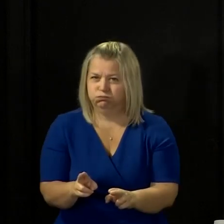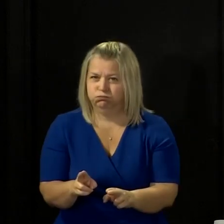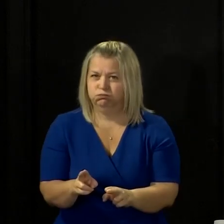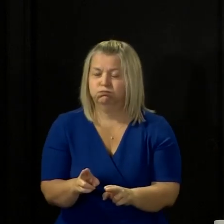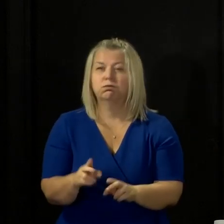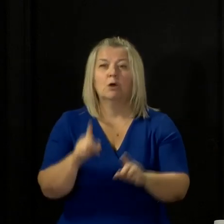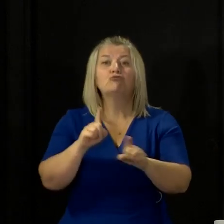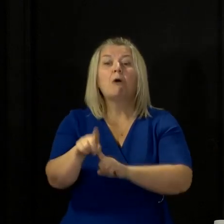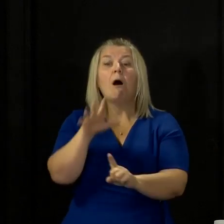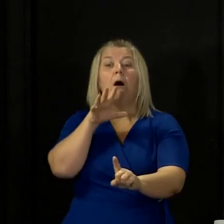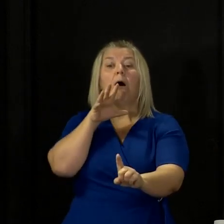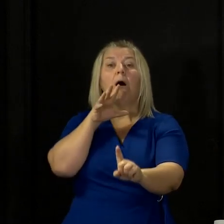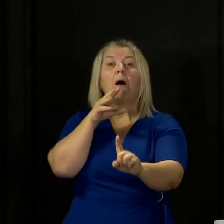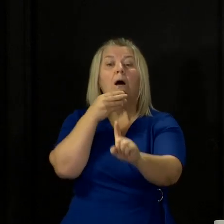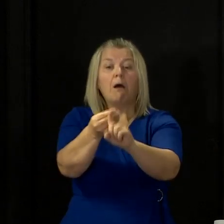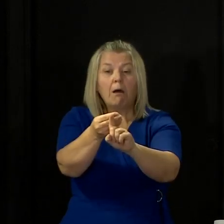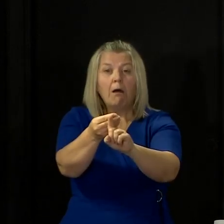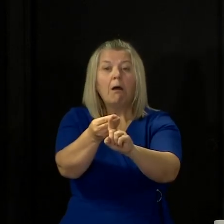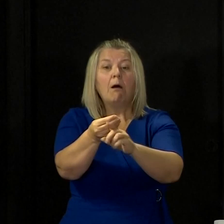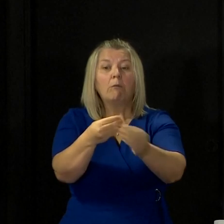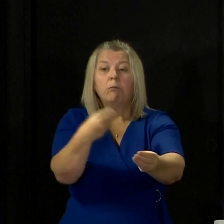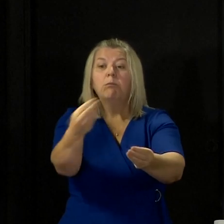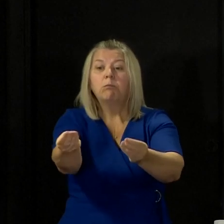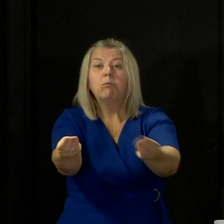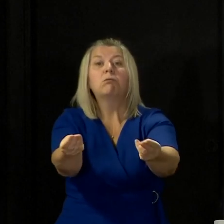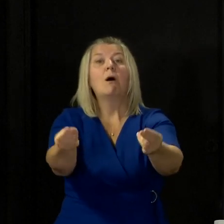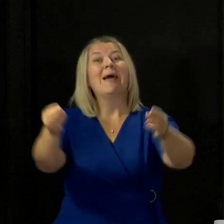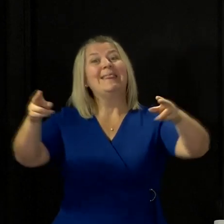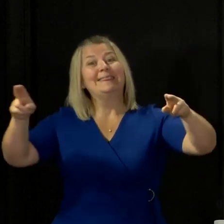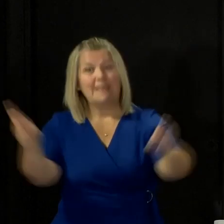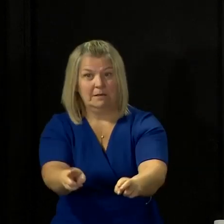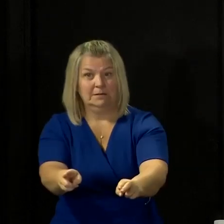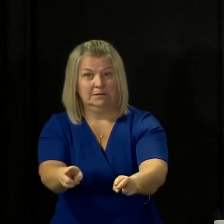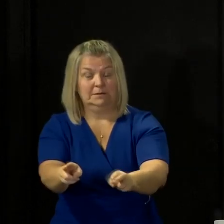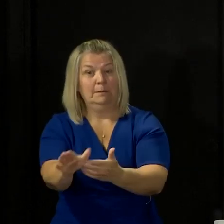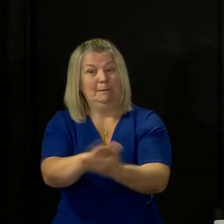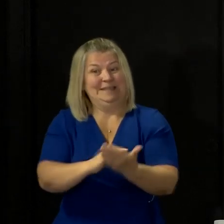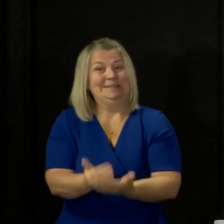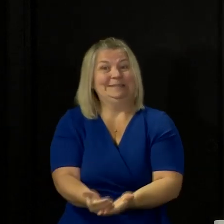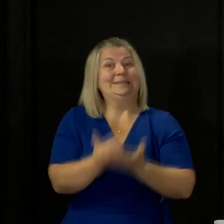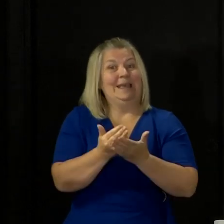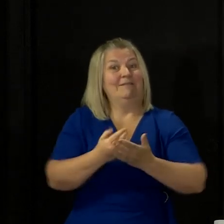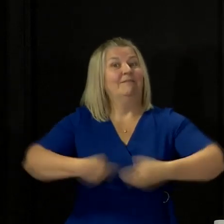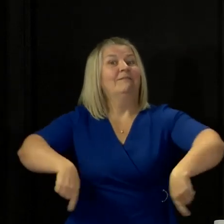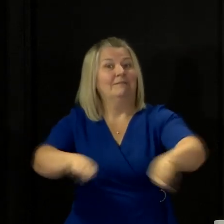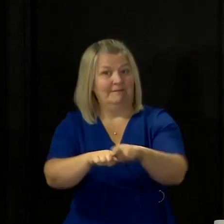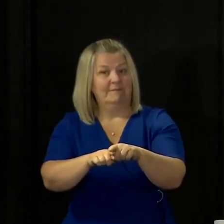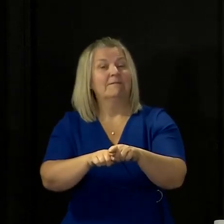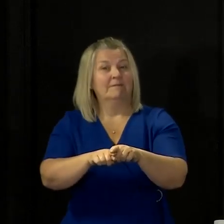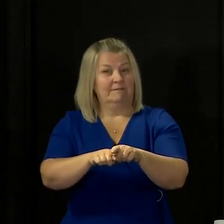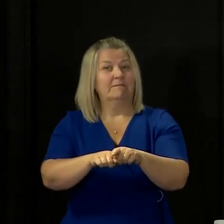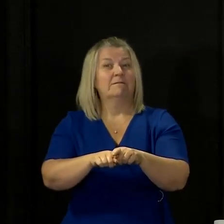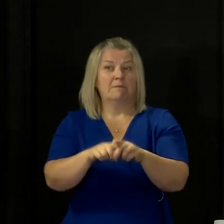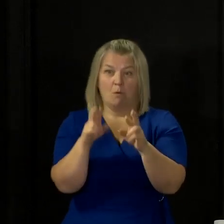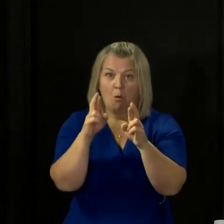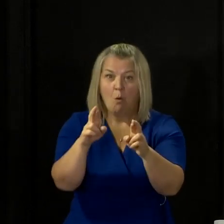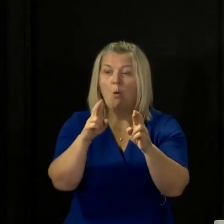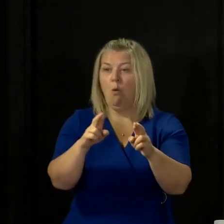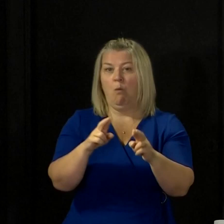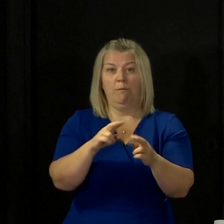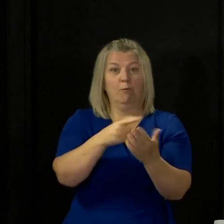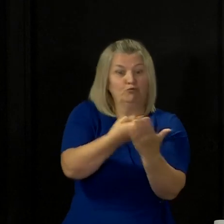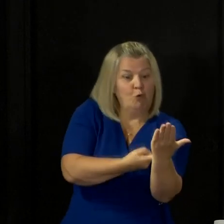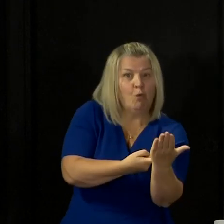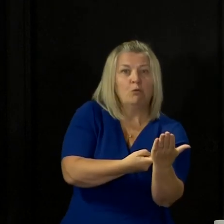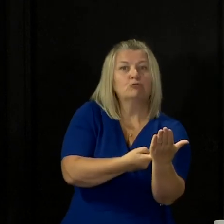even more and drive down the number of new cases to a lower base, the safer it will then be to more meaningfully ease the restrictions and